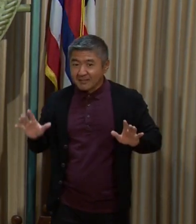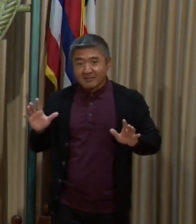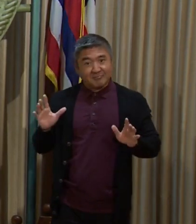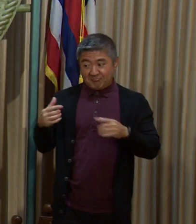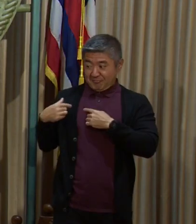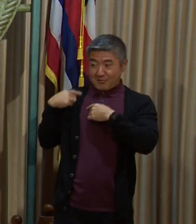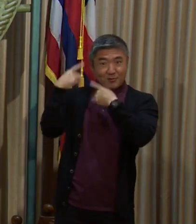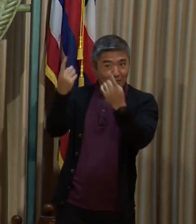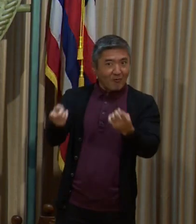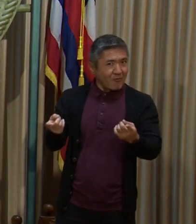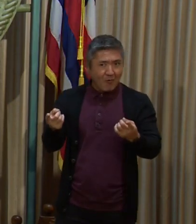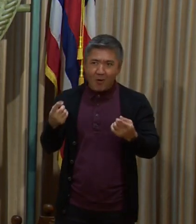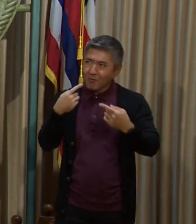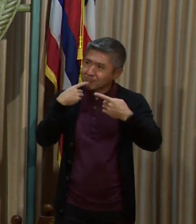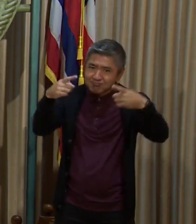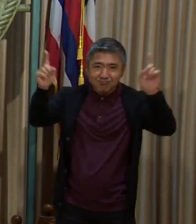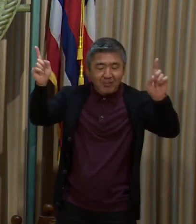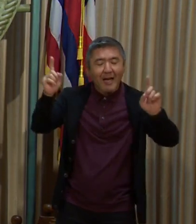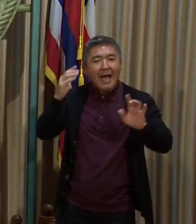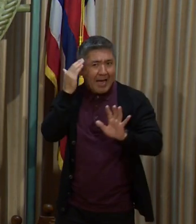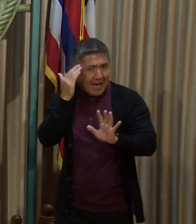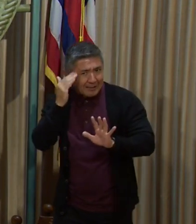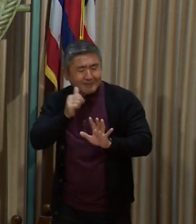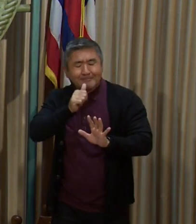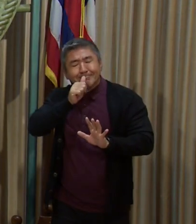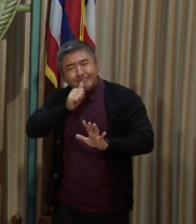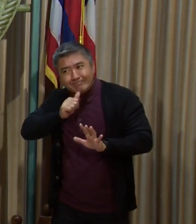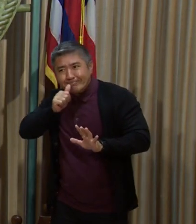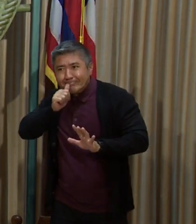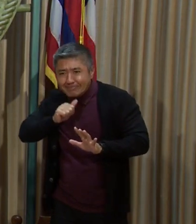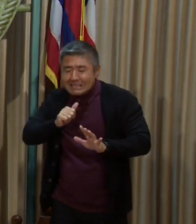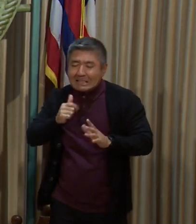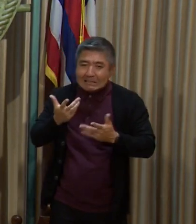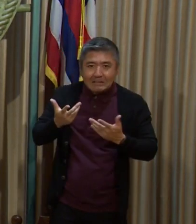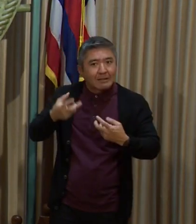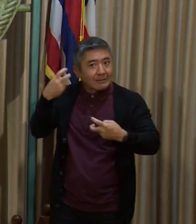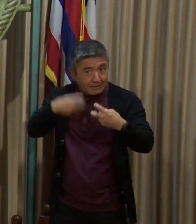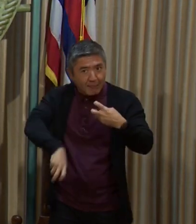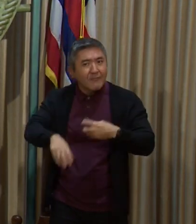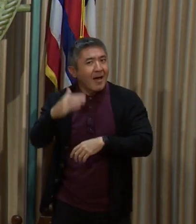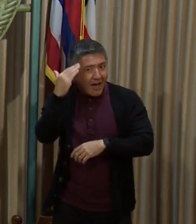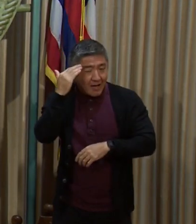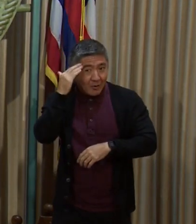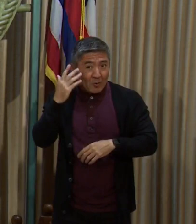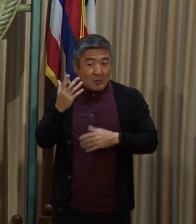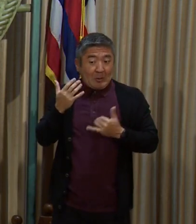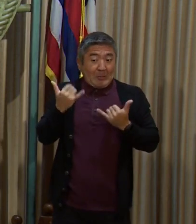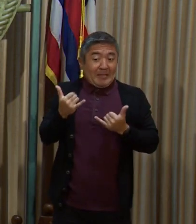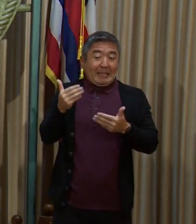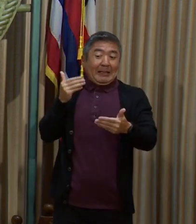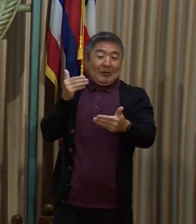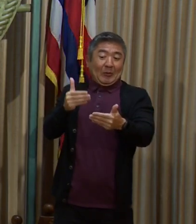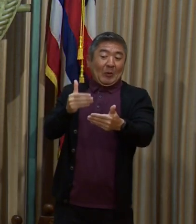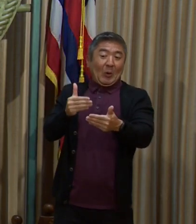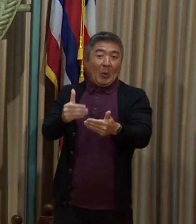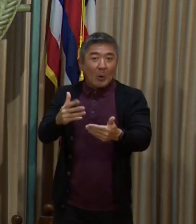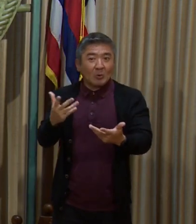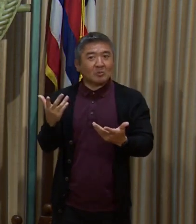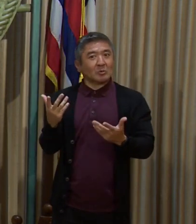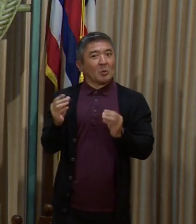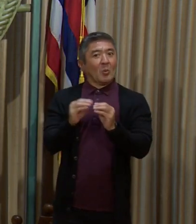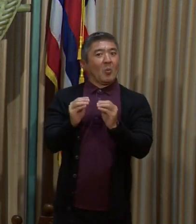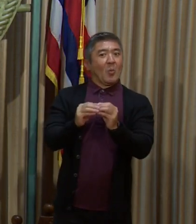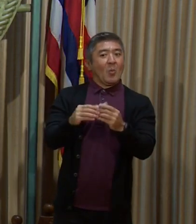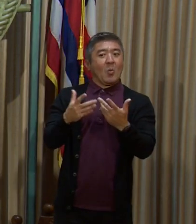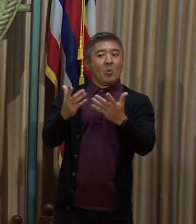not without sacrifice, not without pain and suffering, but we're now seeing really the end of this pandemic, the